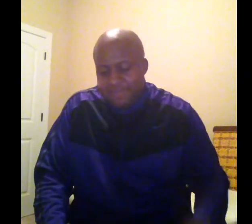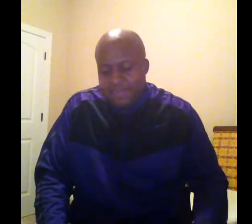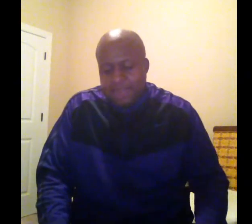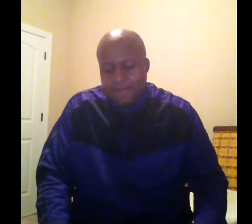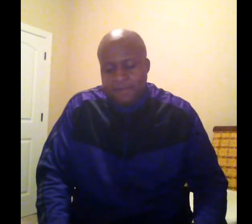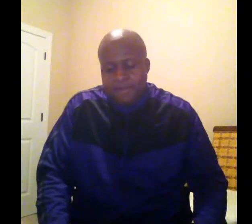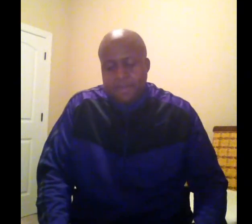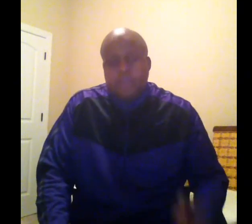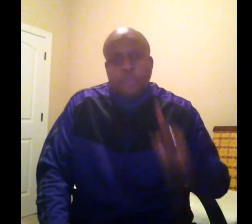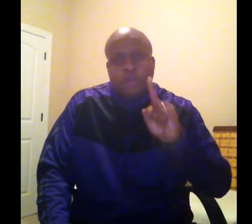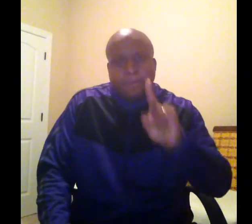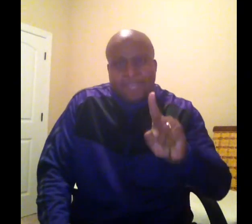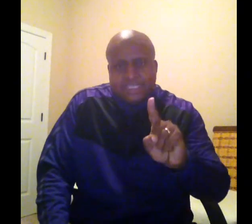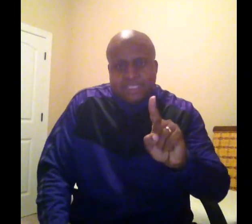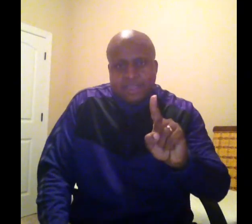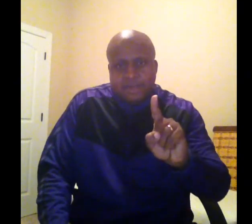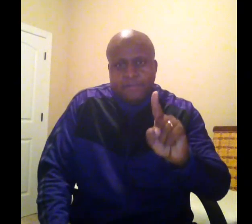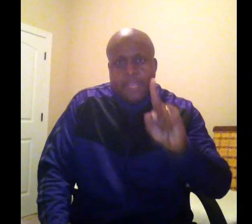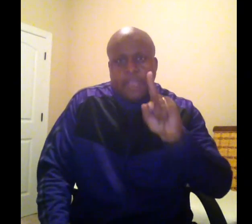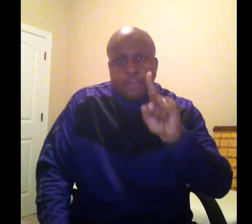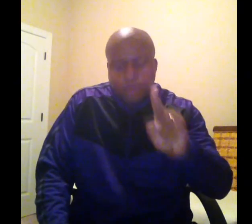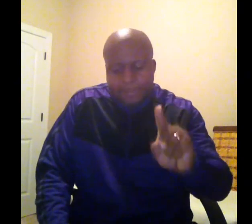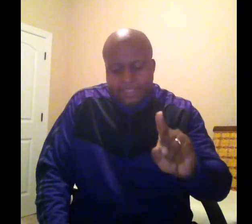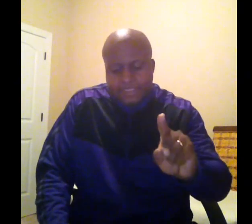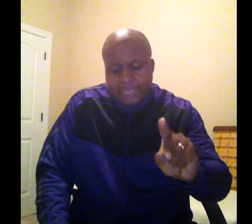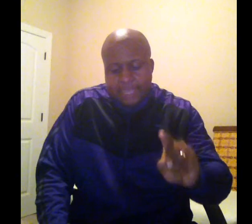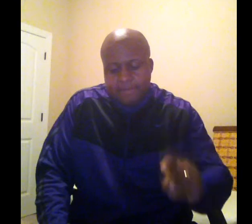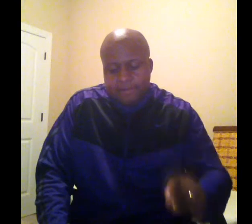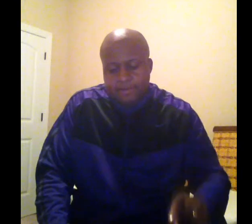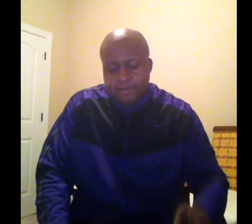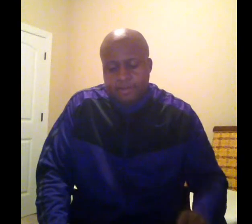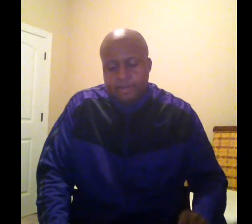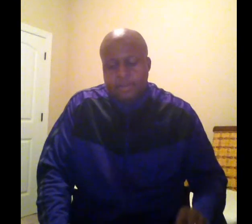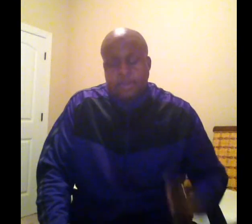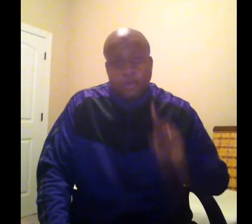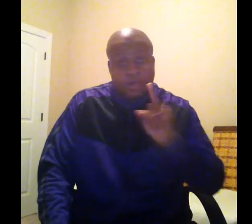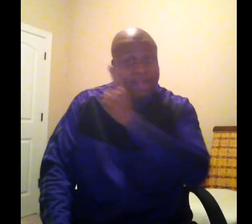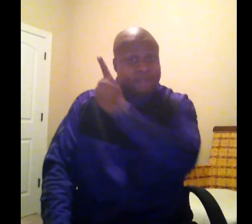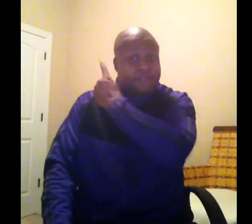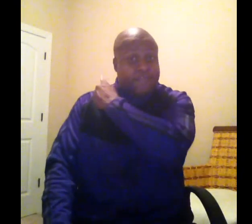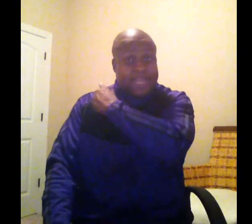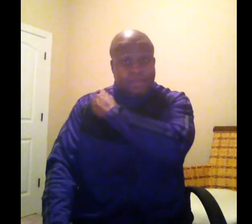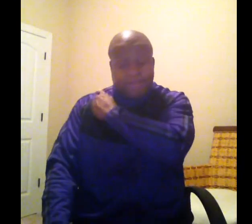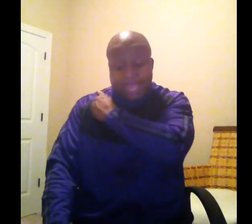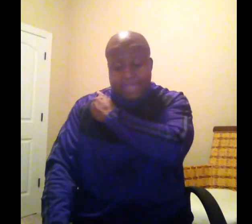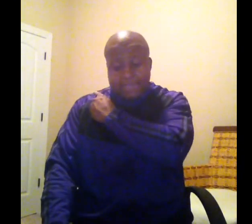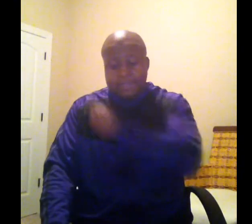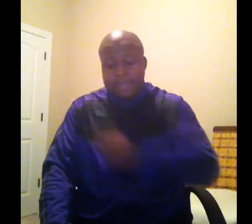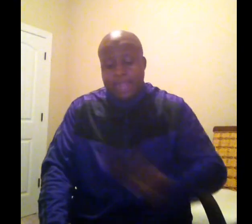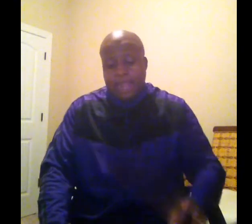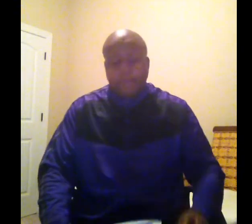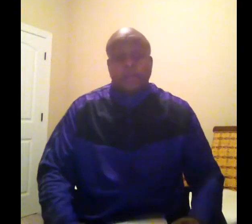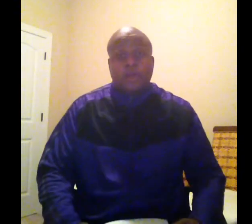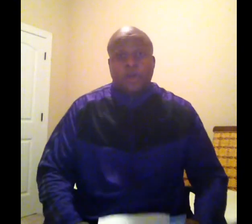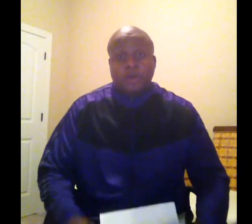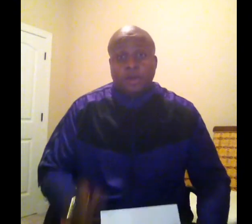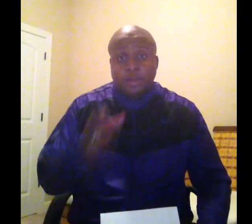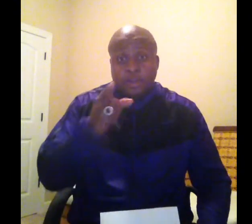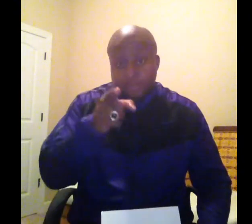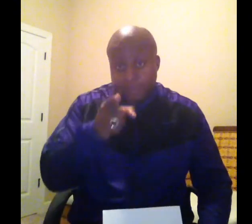now. Now, your best self and your best life will come fighting back out of the corner that